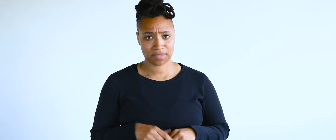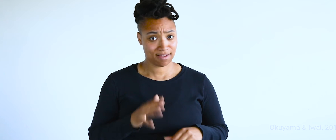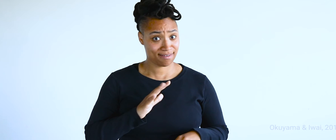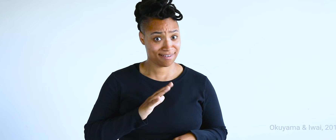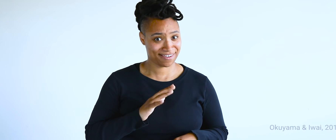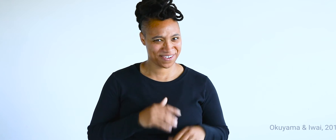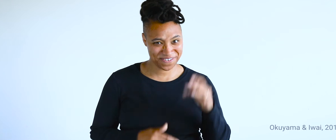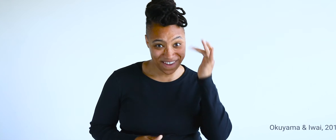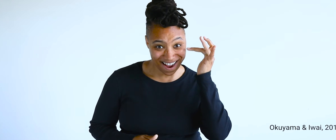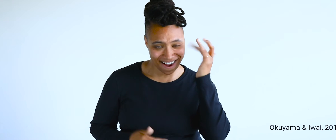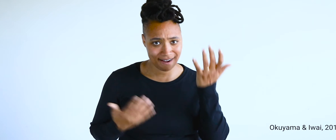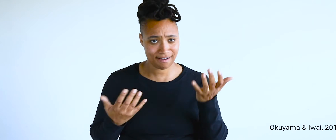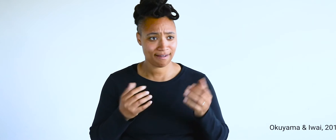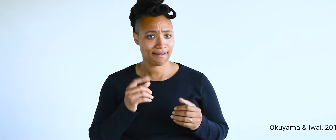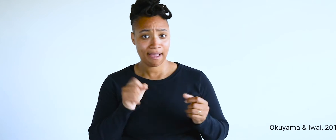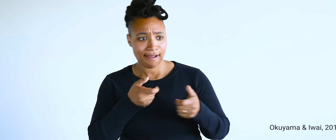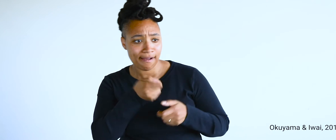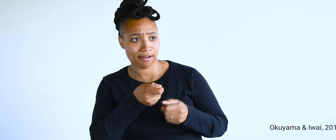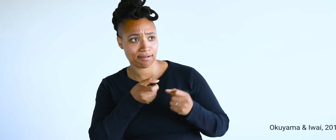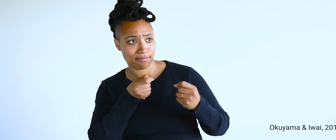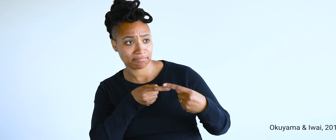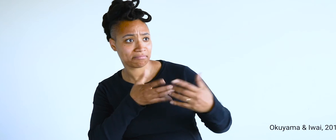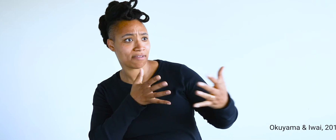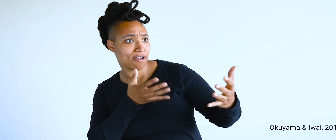It's great because you can use technology to communicate about possible plans to meet up,